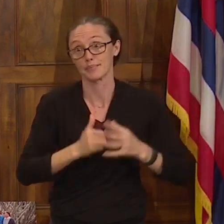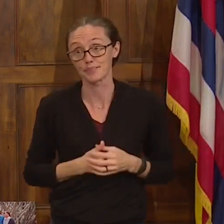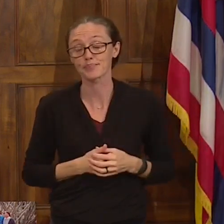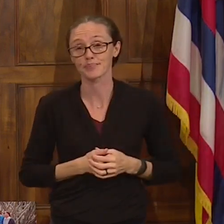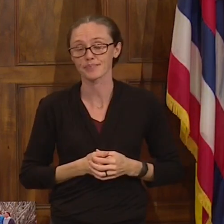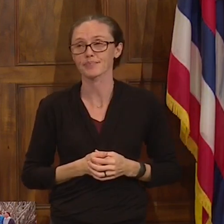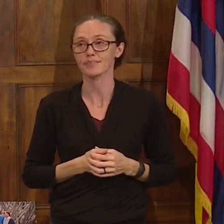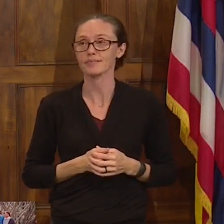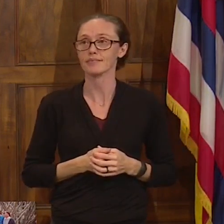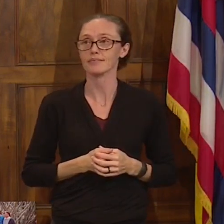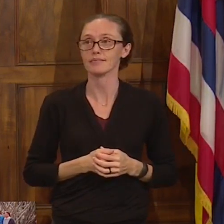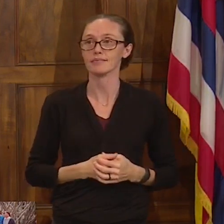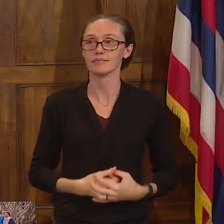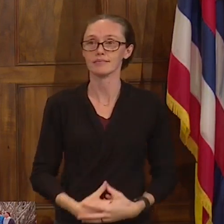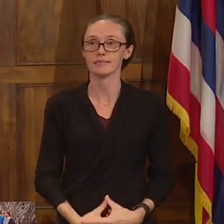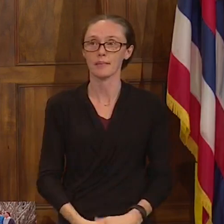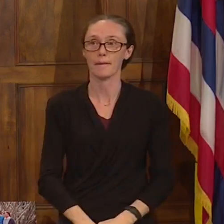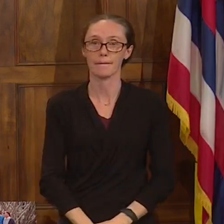That's it.